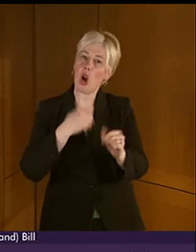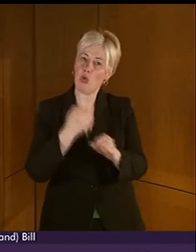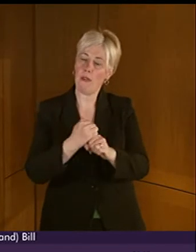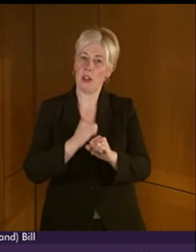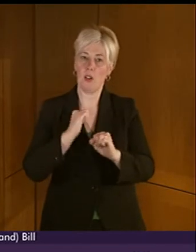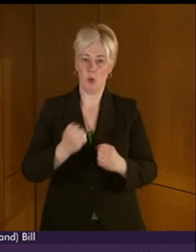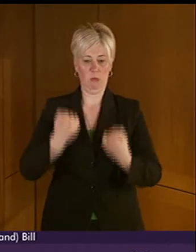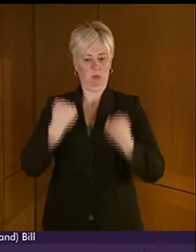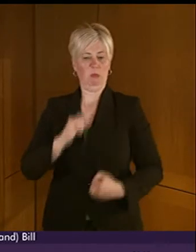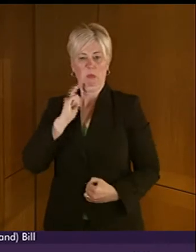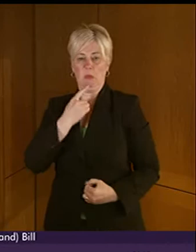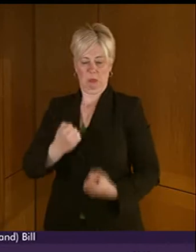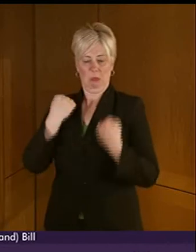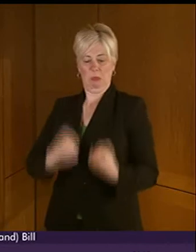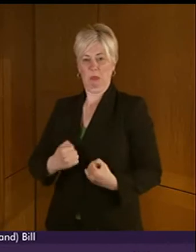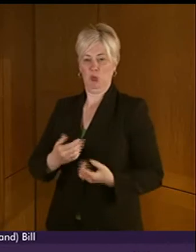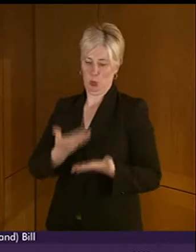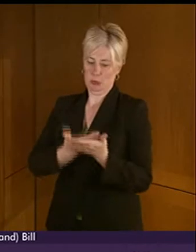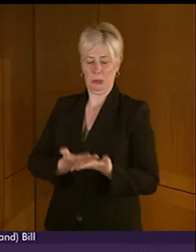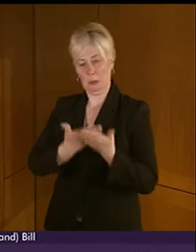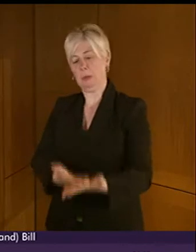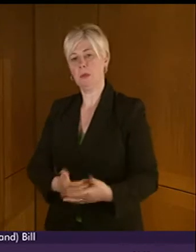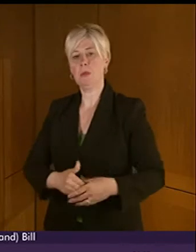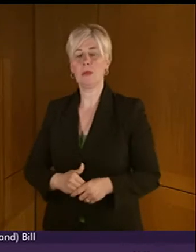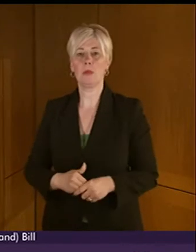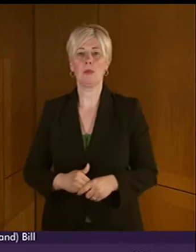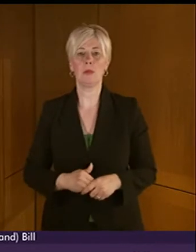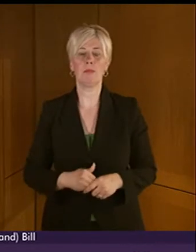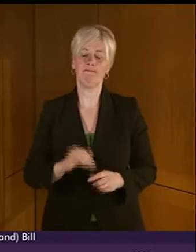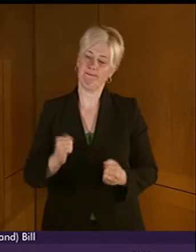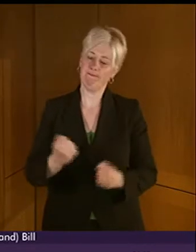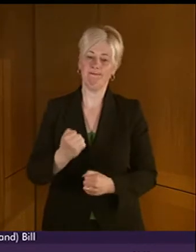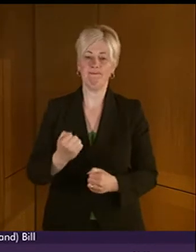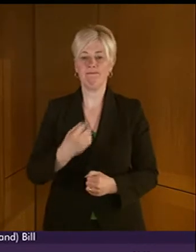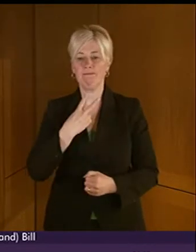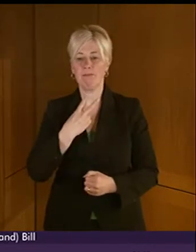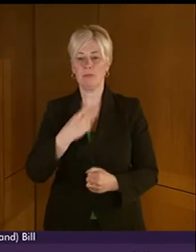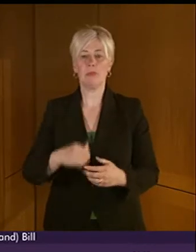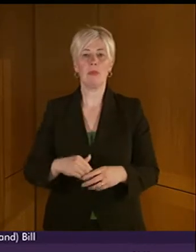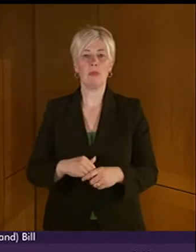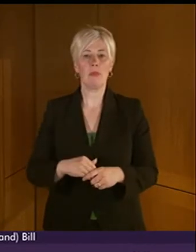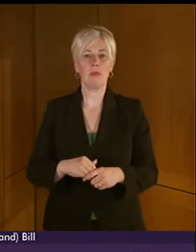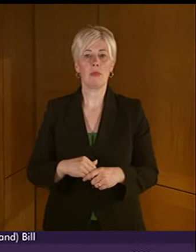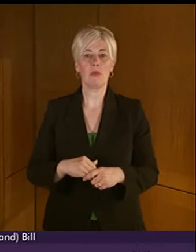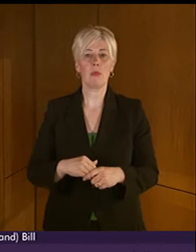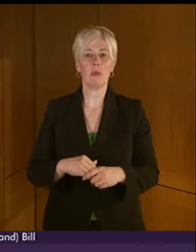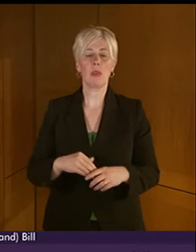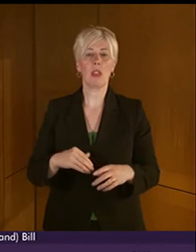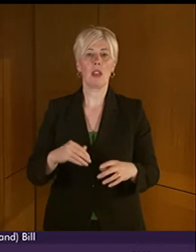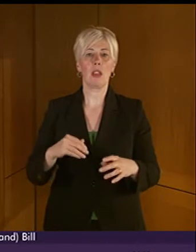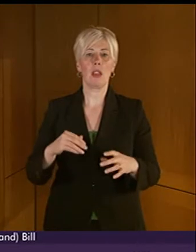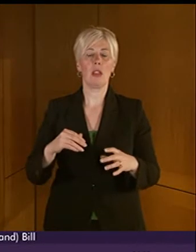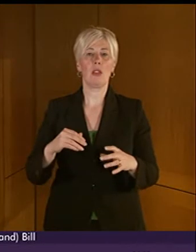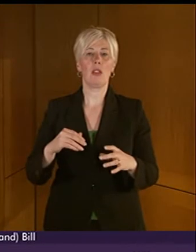tenacity in bringing this bill forward. It is perhaps regrettable that we are not, indeed cannot, conduct this bill,